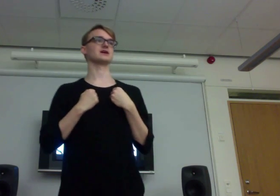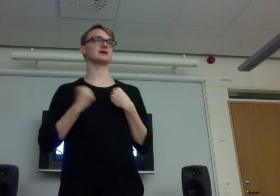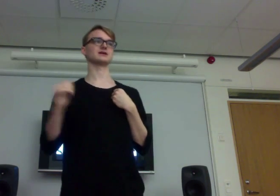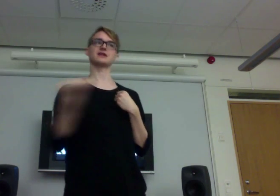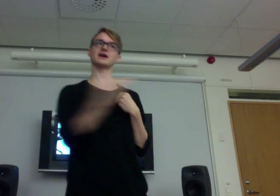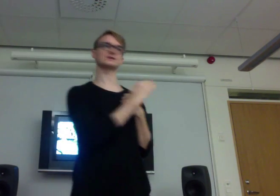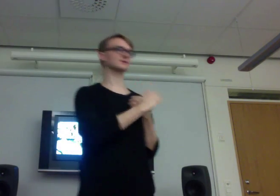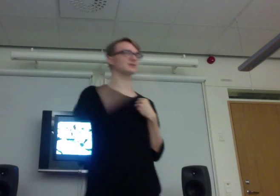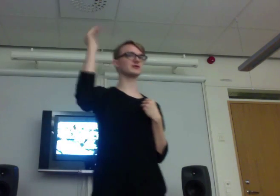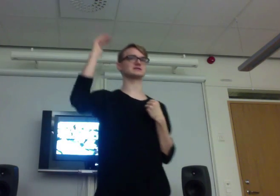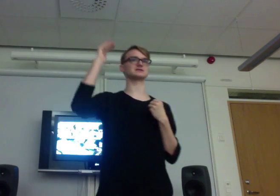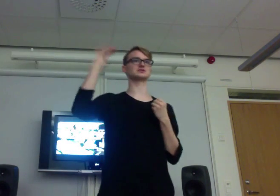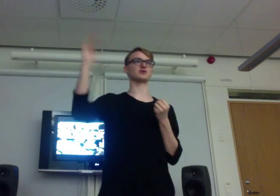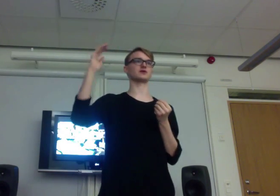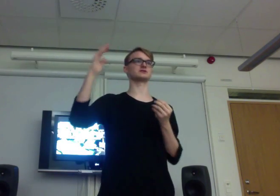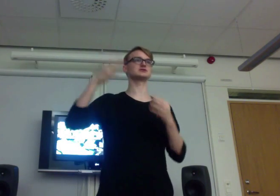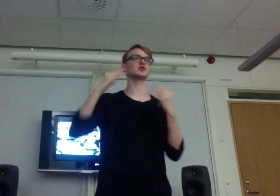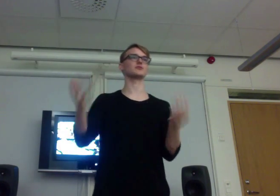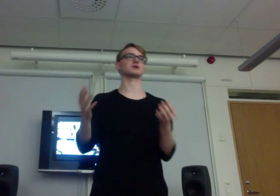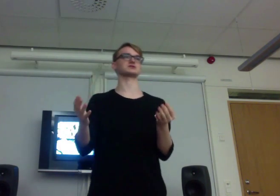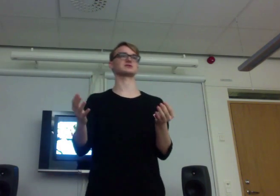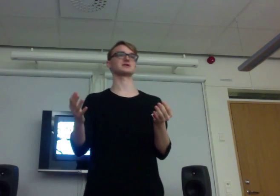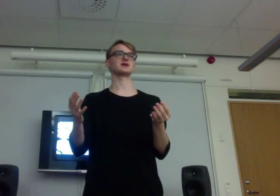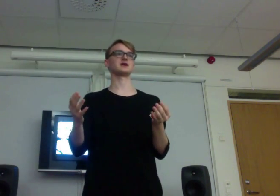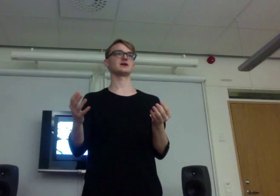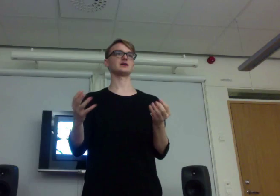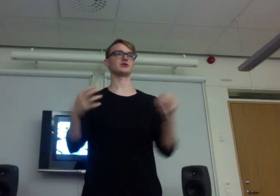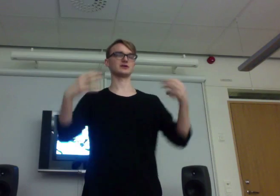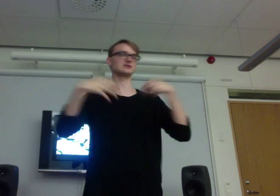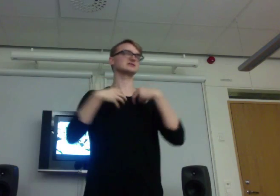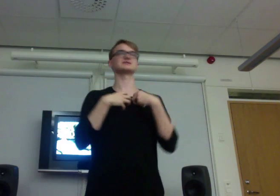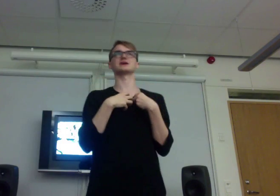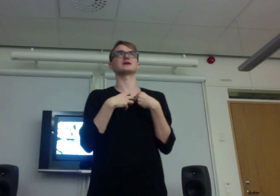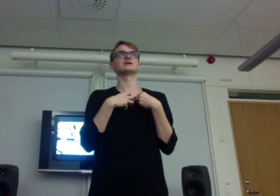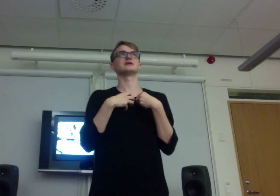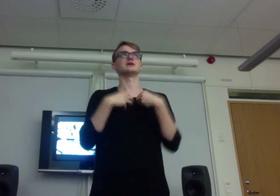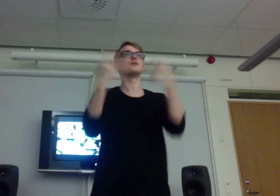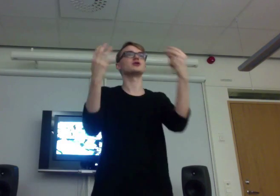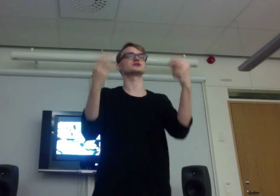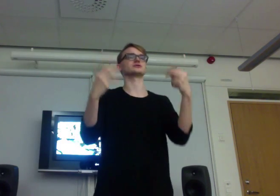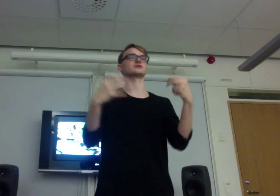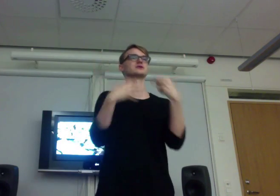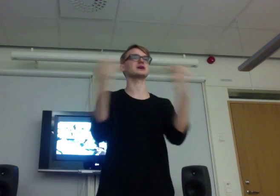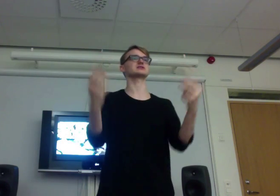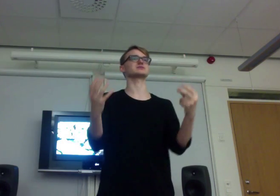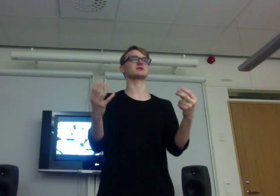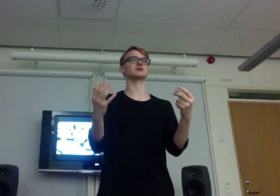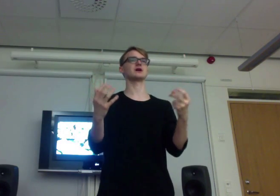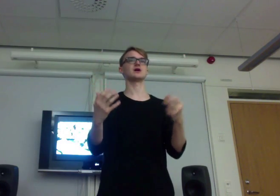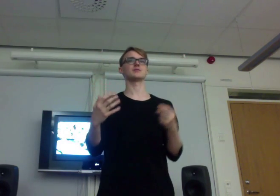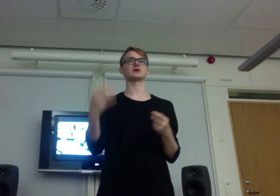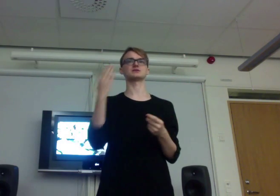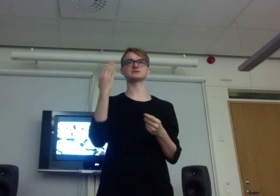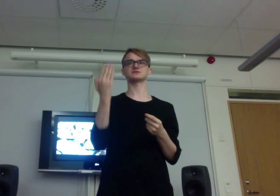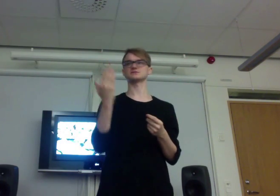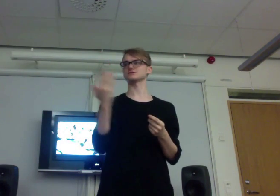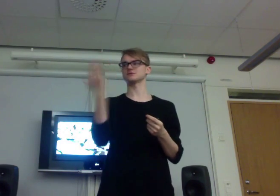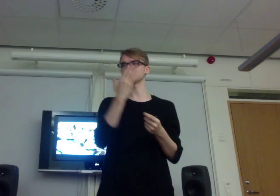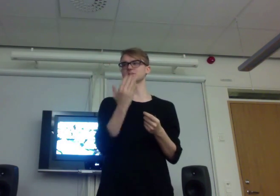it, like, increases the story so much, or increases the immersion or engagement, because, because